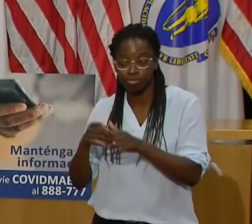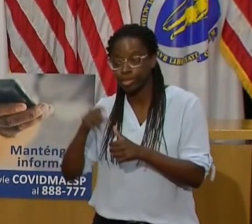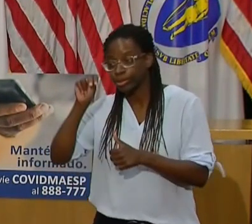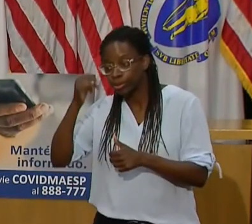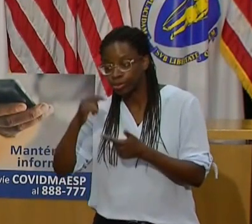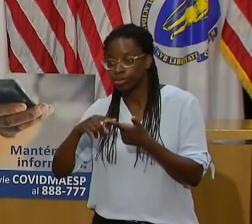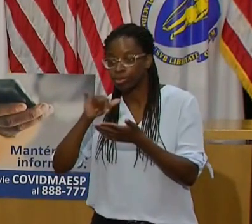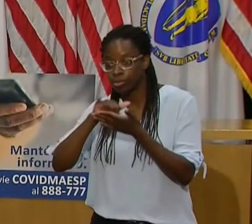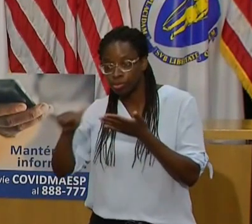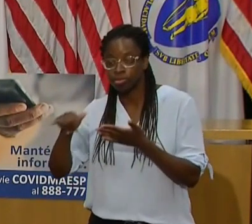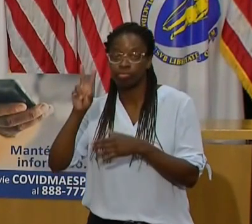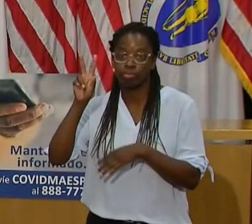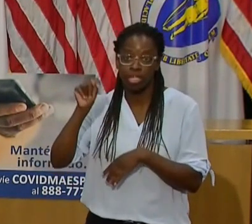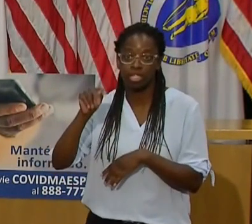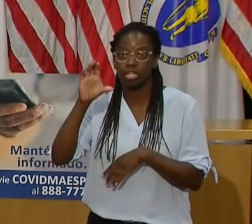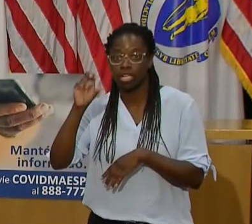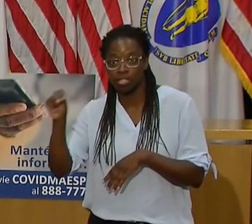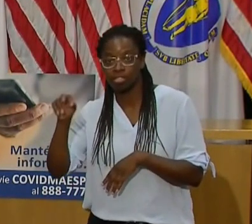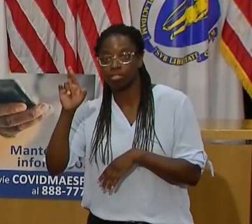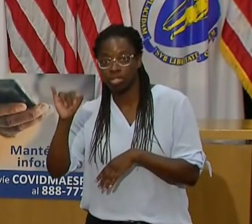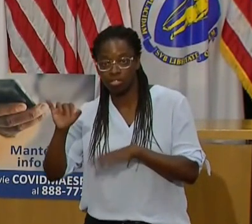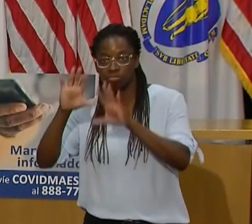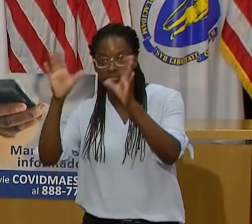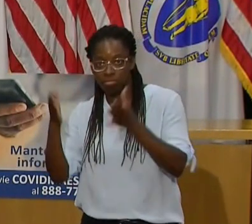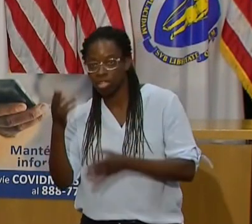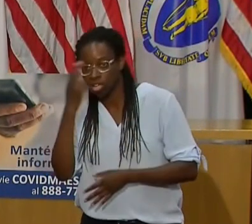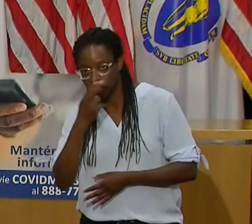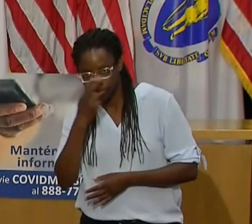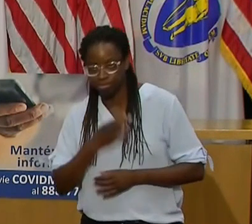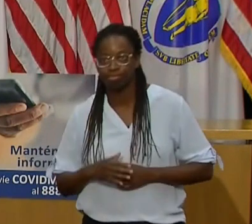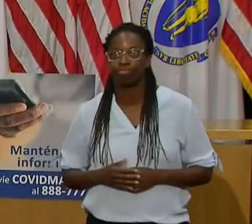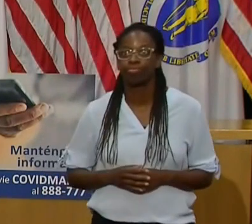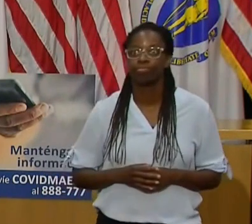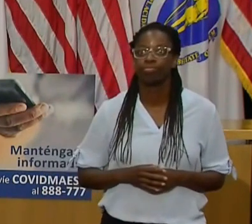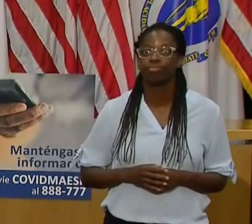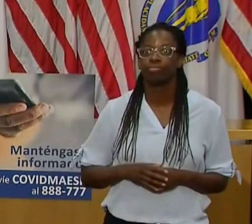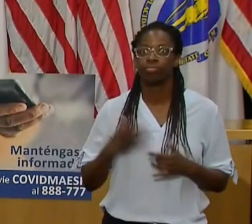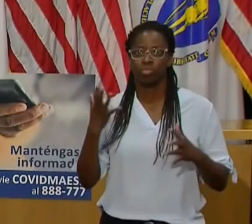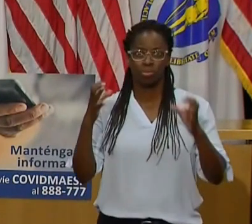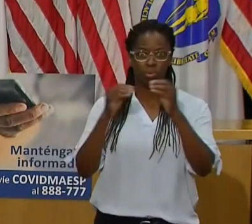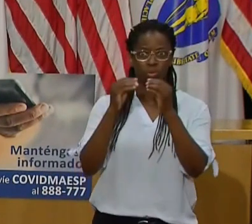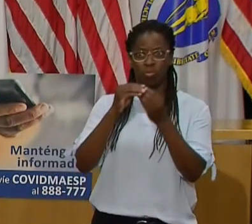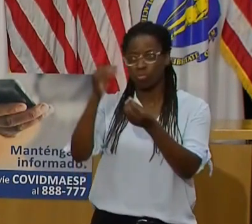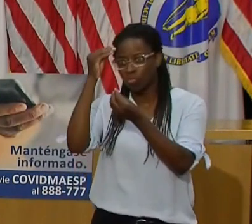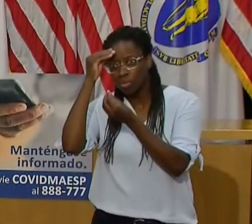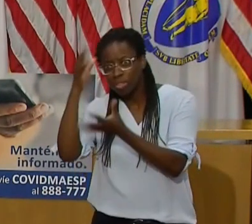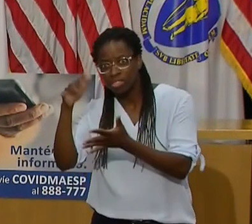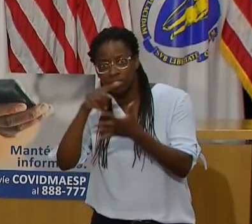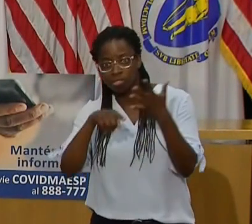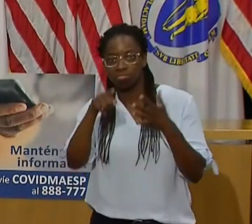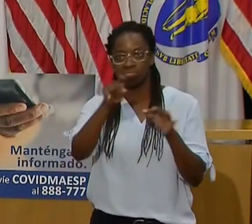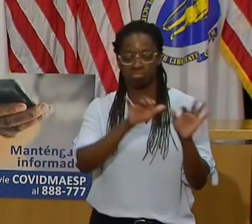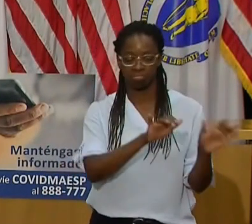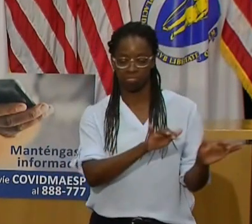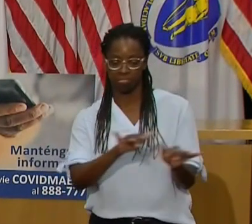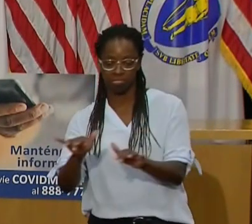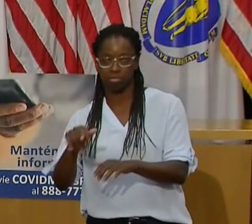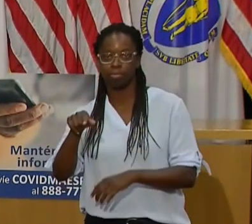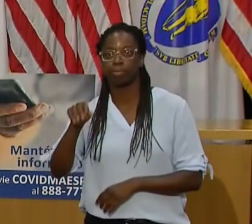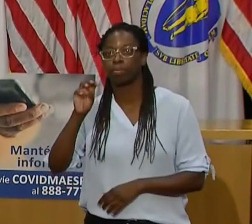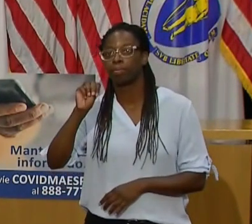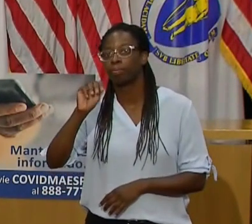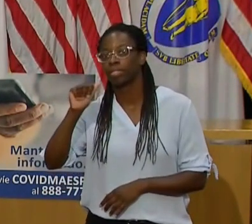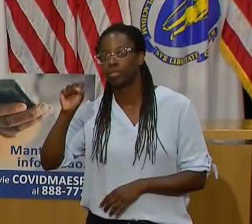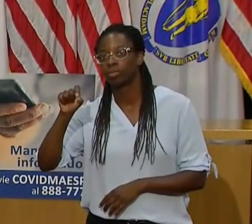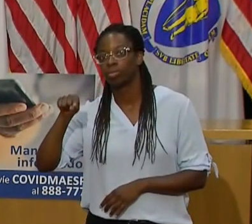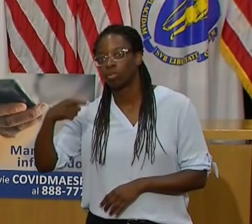traveler or texting mass traveler to 888-777. If you decide to come here, there's an online form to fill out